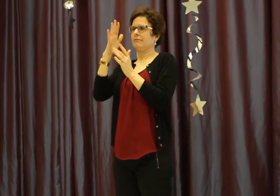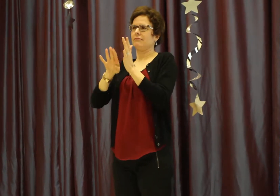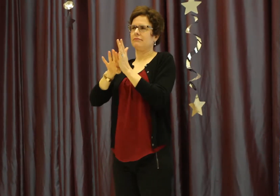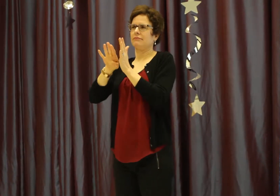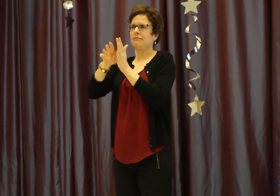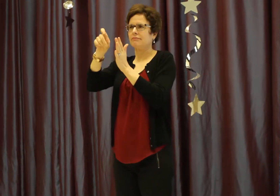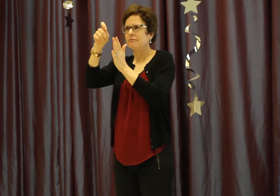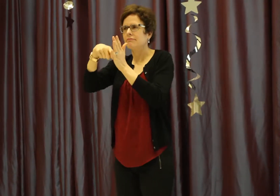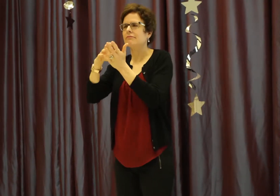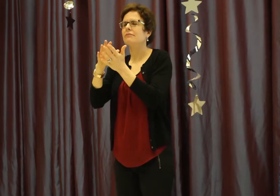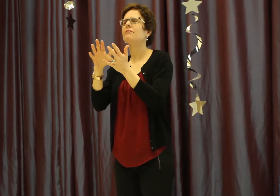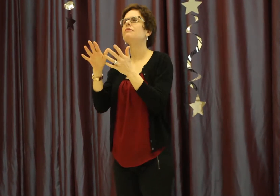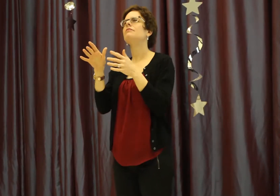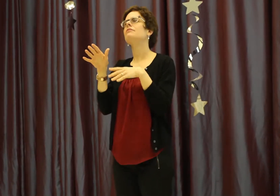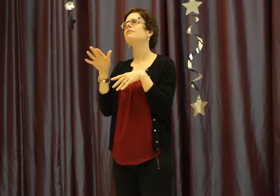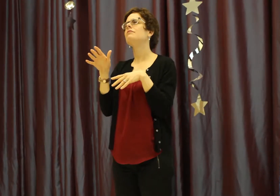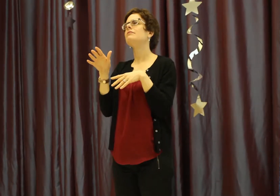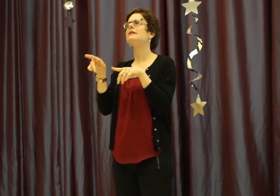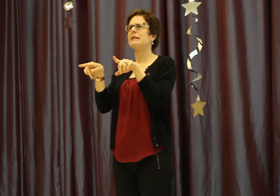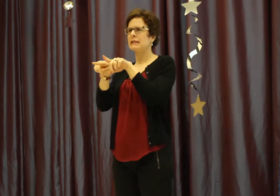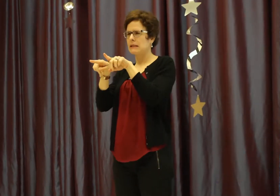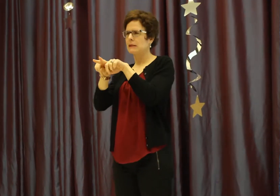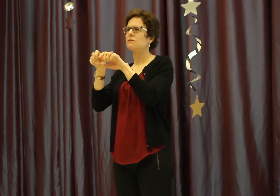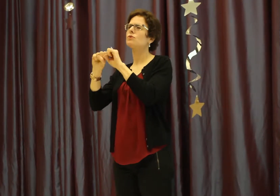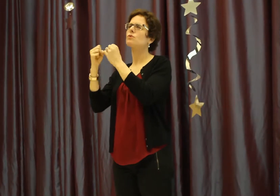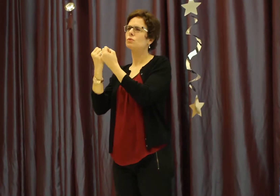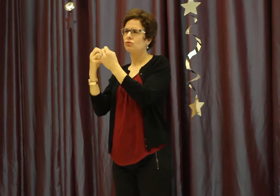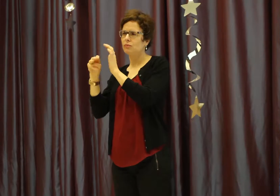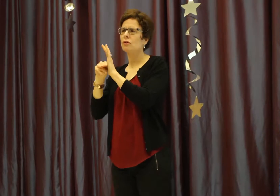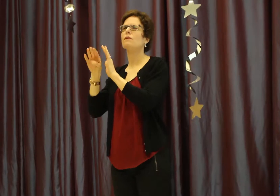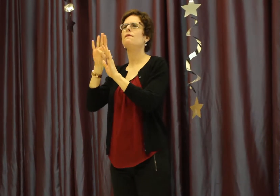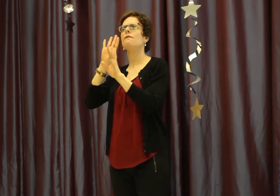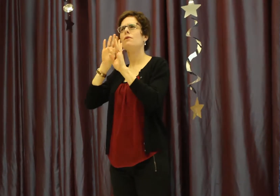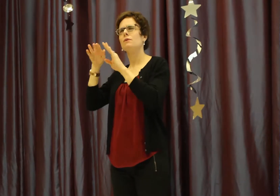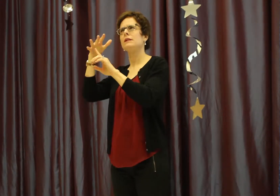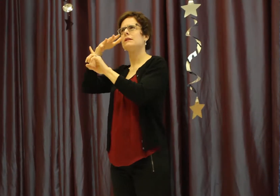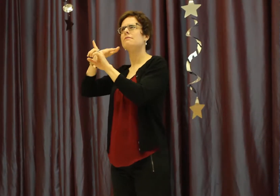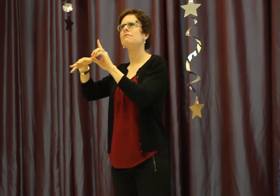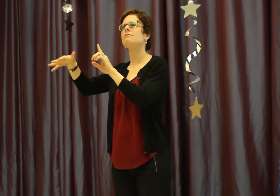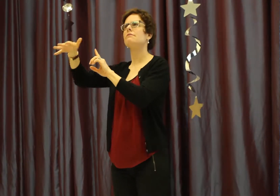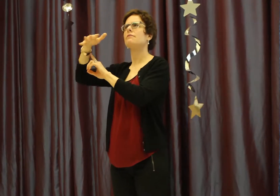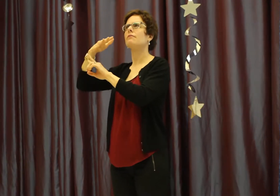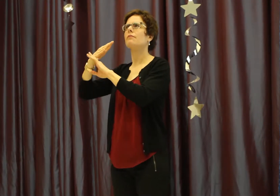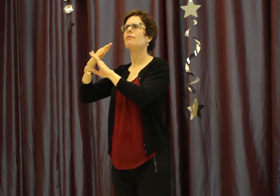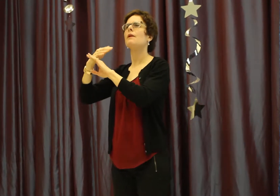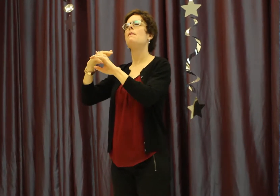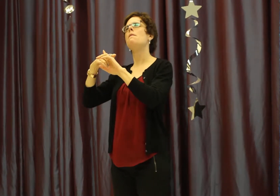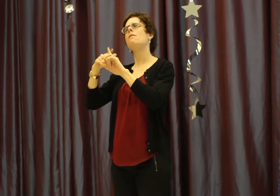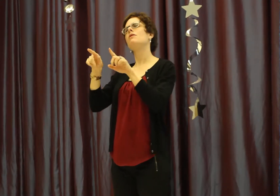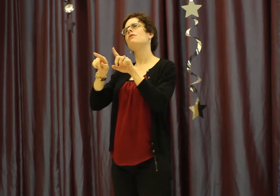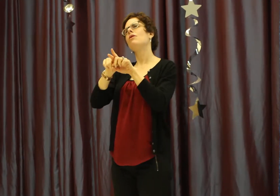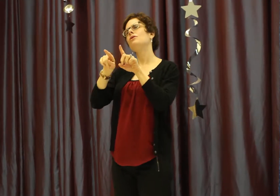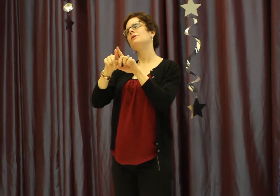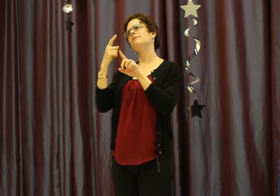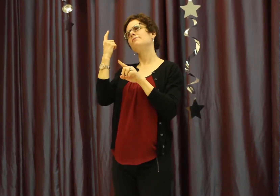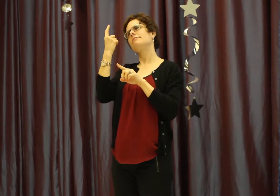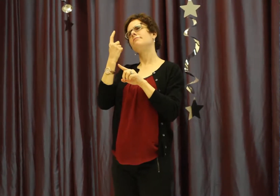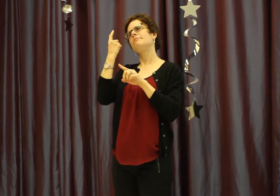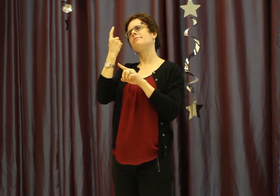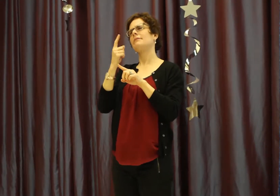This is a theory that I developed, and it aligns with the social model in looking at that disability lies within the